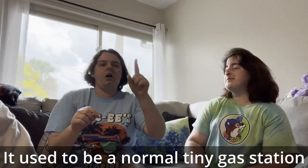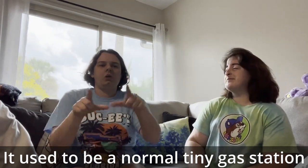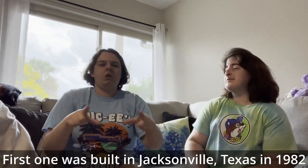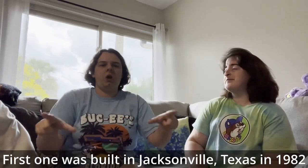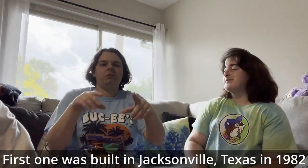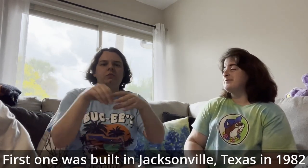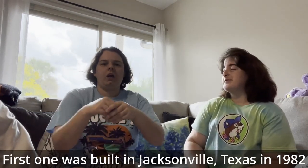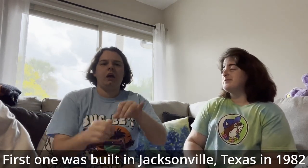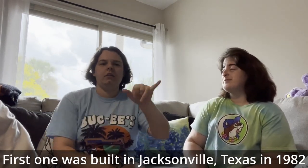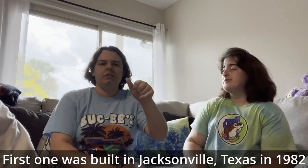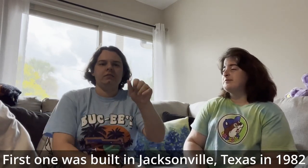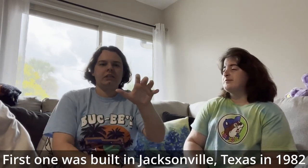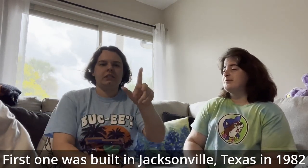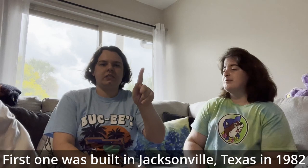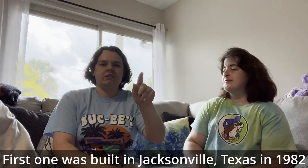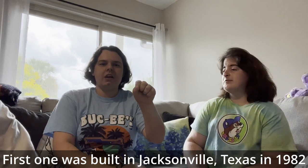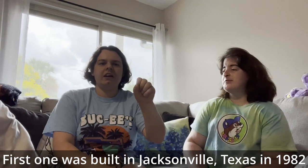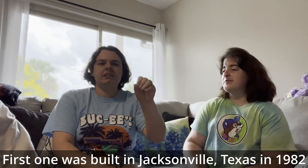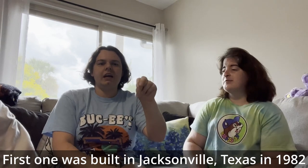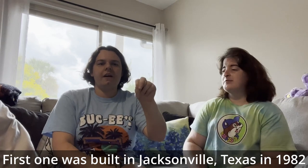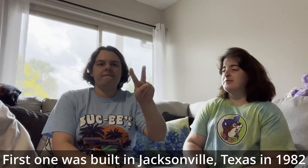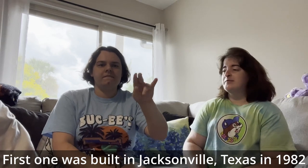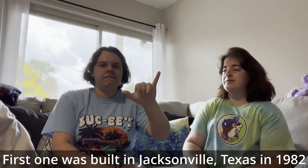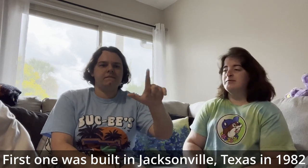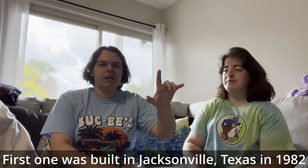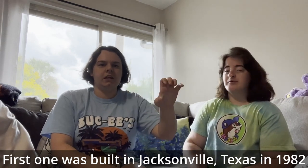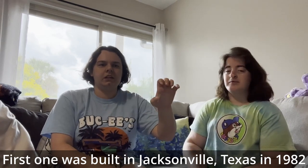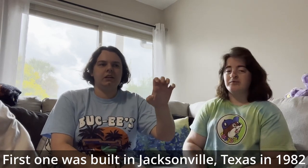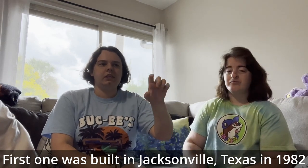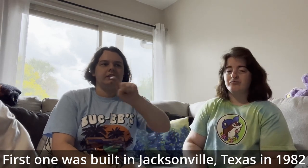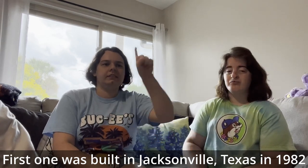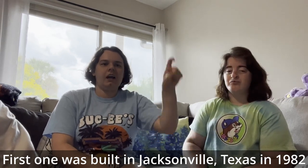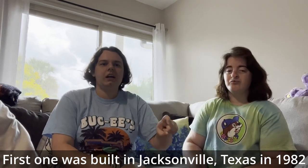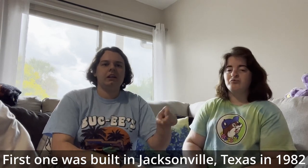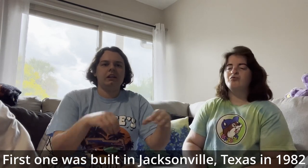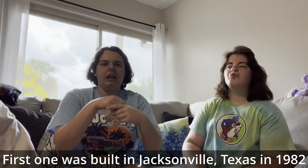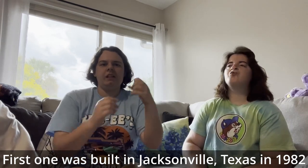that's that's easy. That's it.